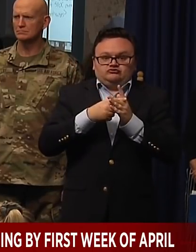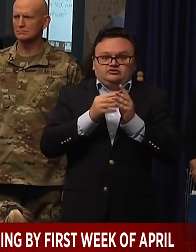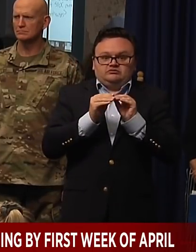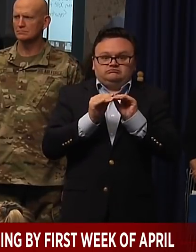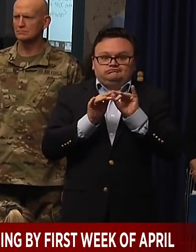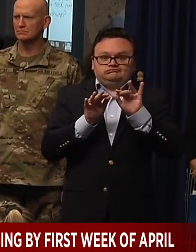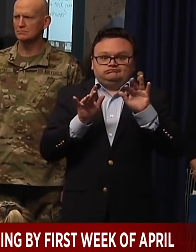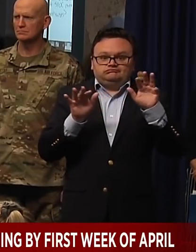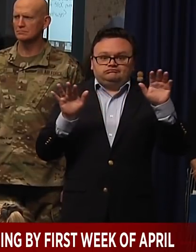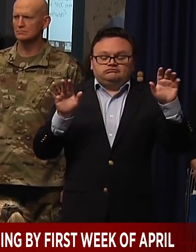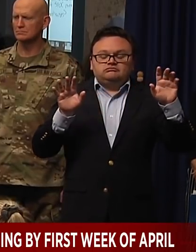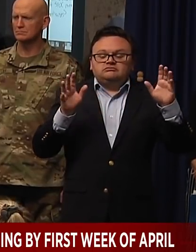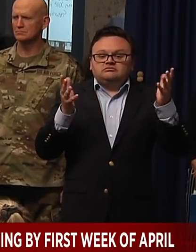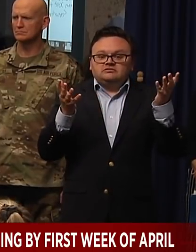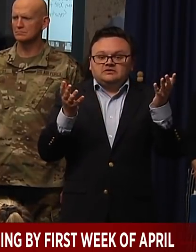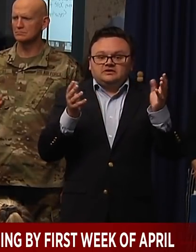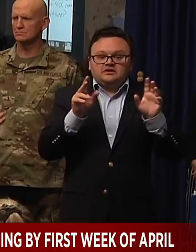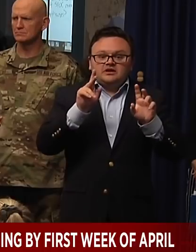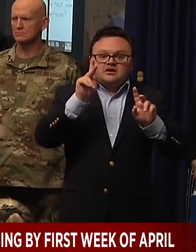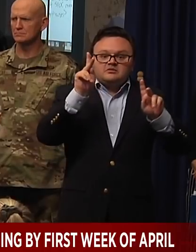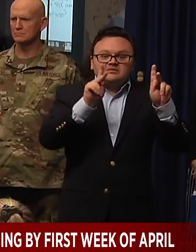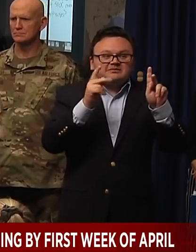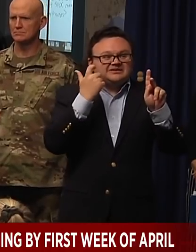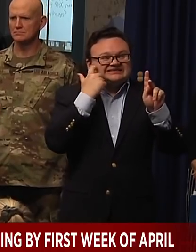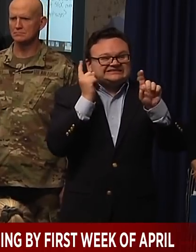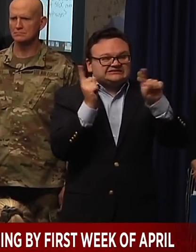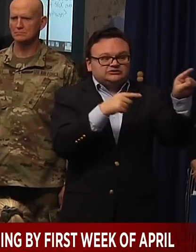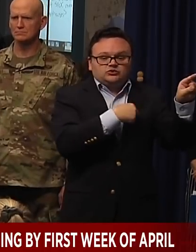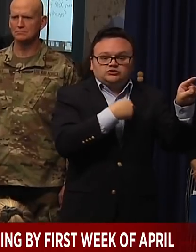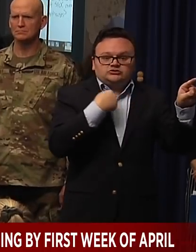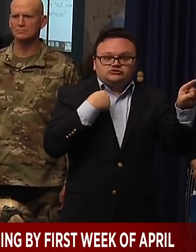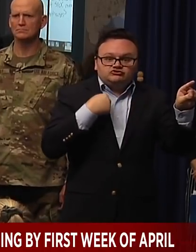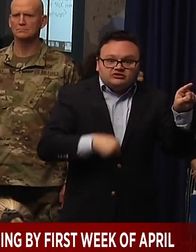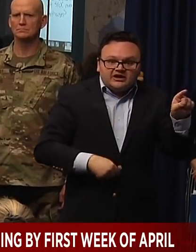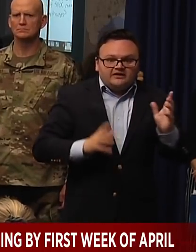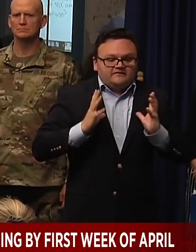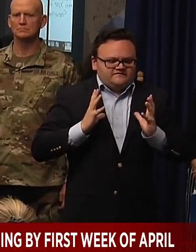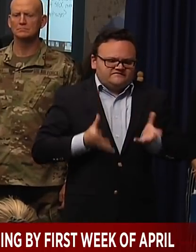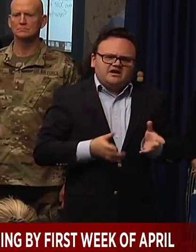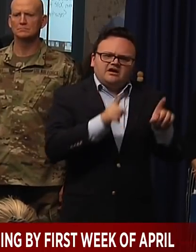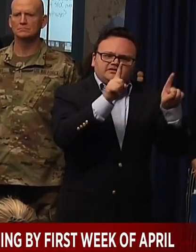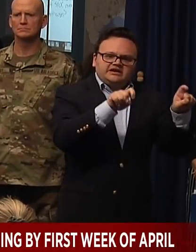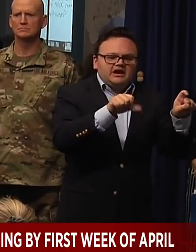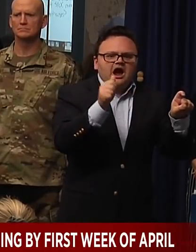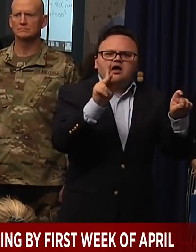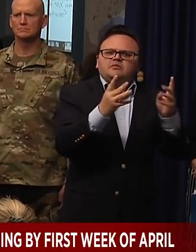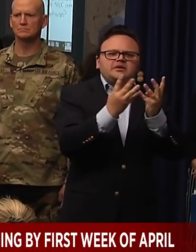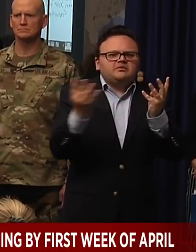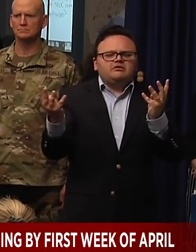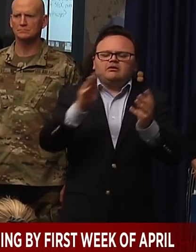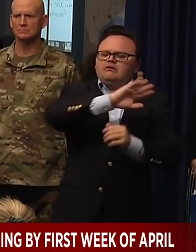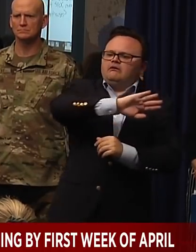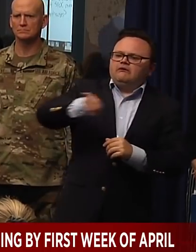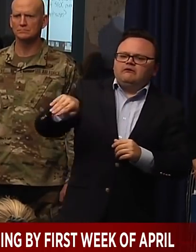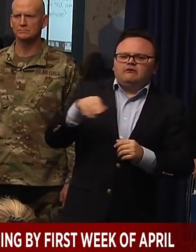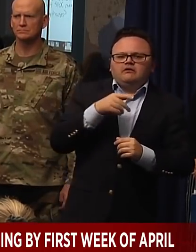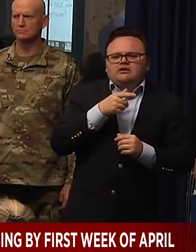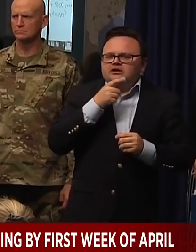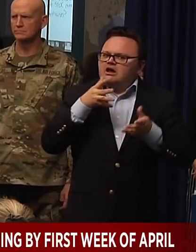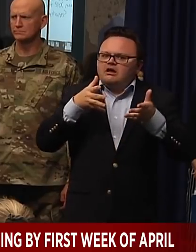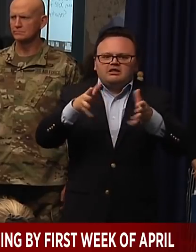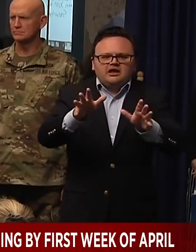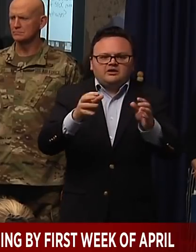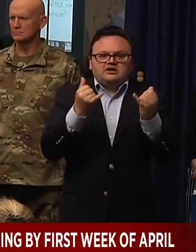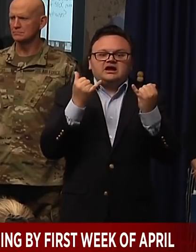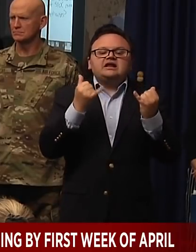people were only allowed to get tested if they had been to China. Or had been something like that. That is obviously broadened. And